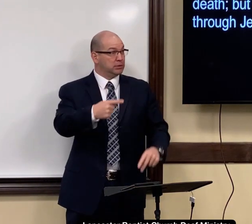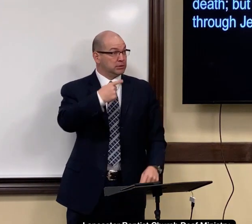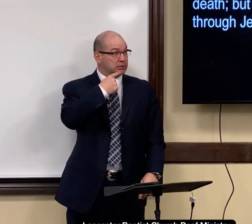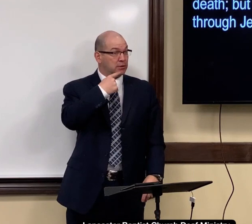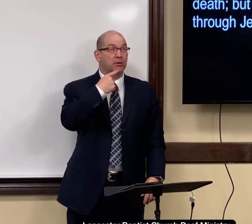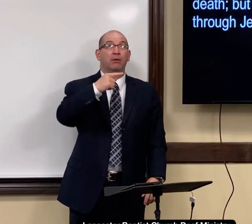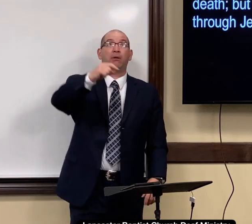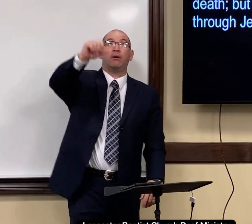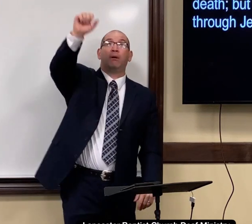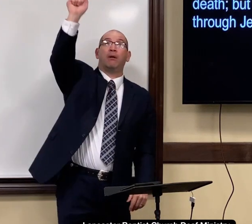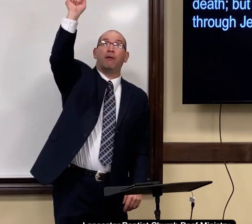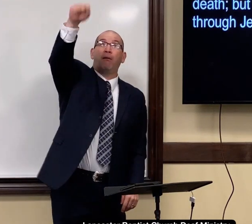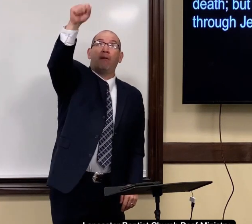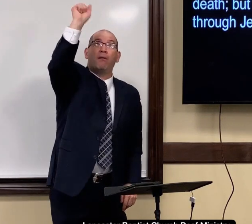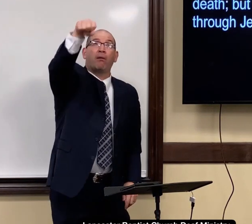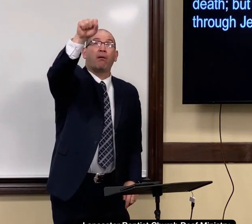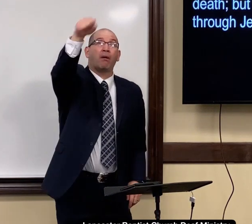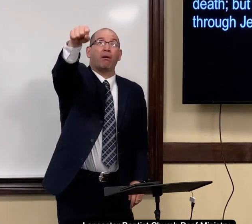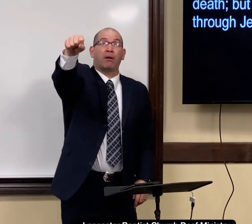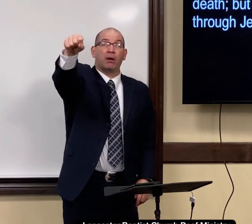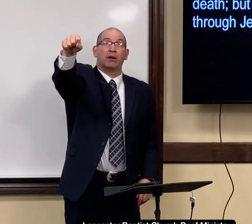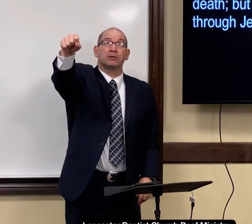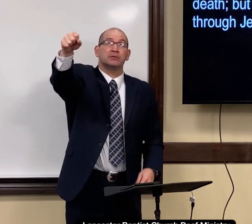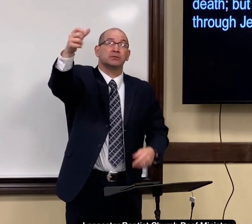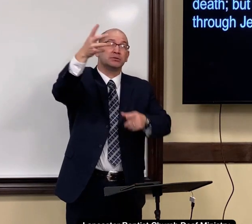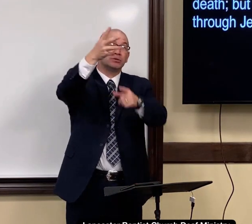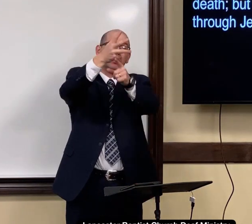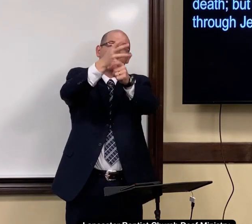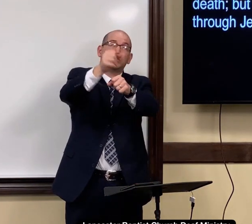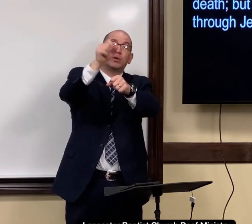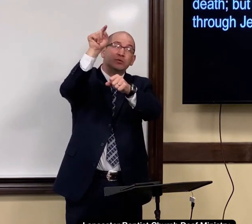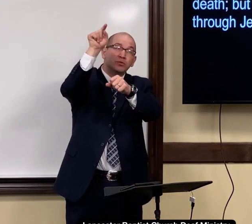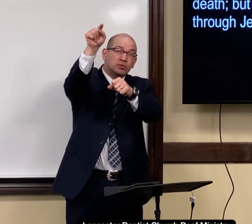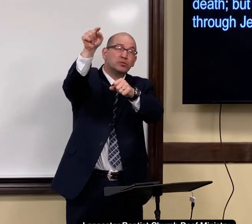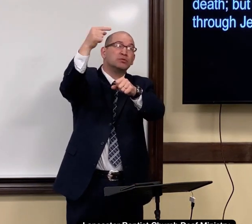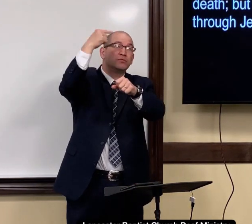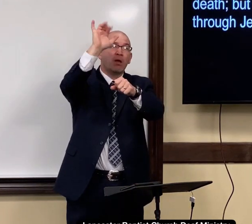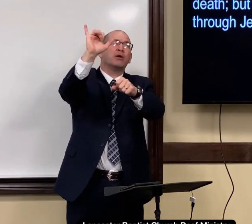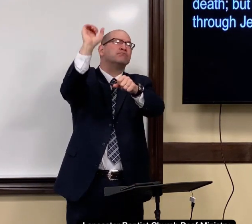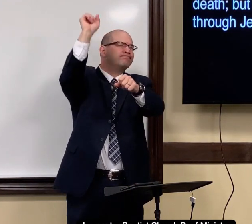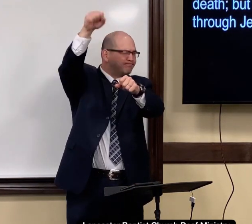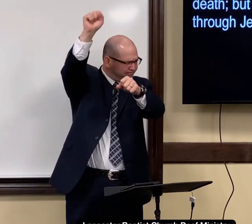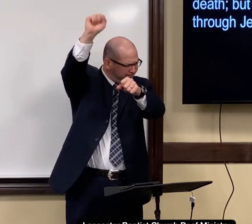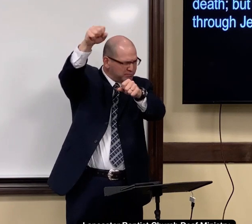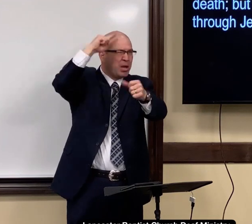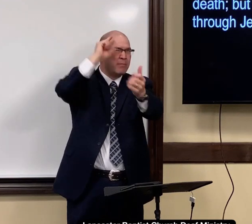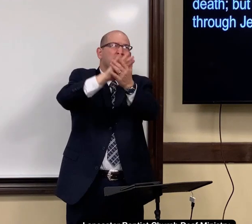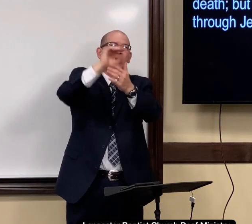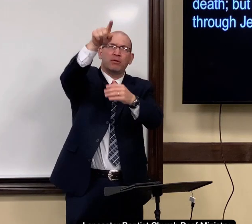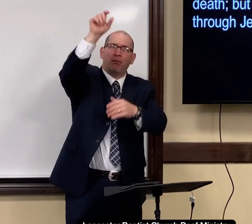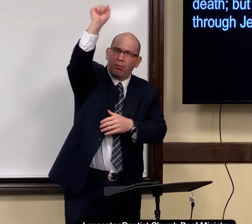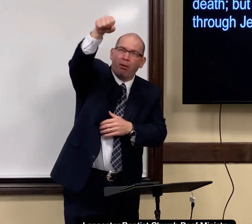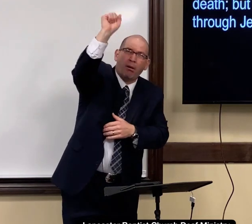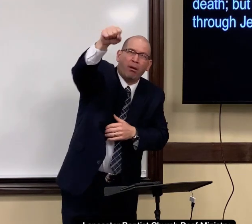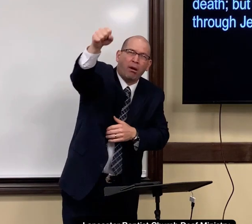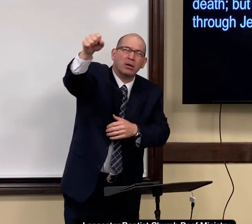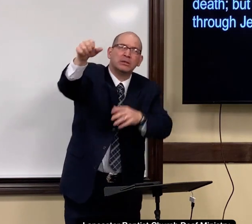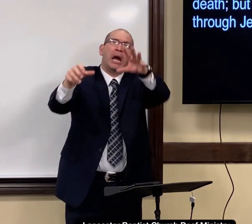but if a person says yes yes i'm trust i trust in you yes i believe in you